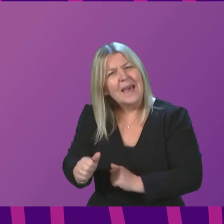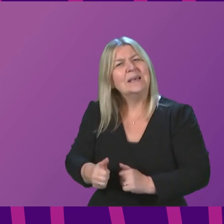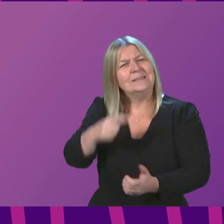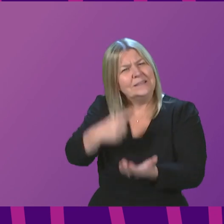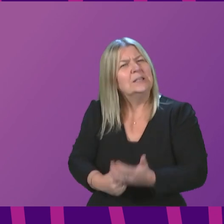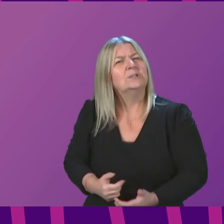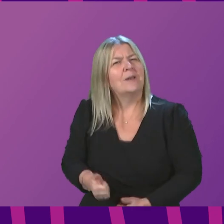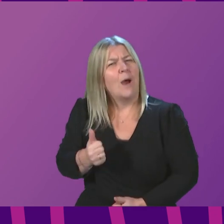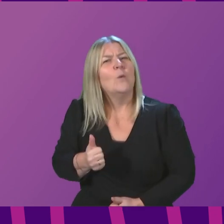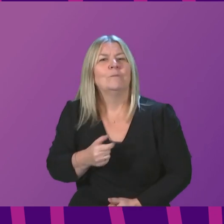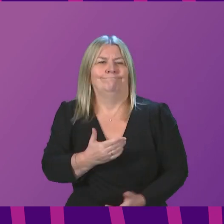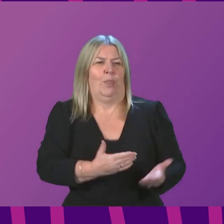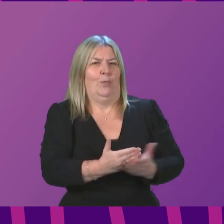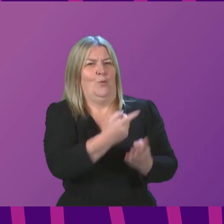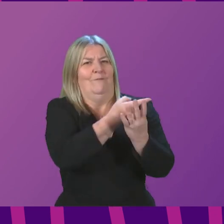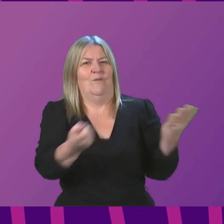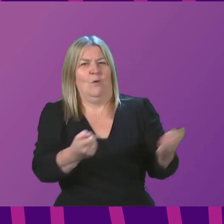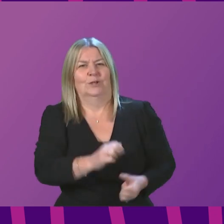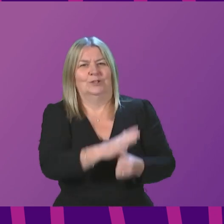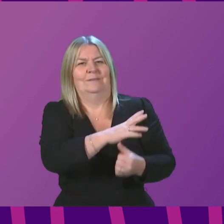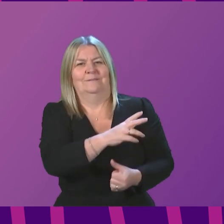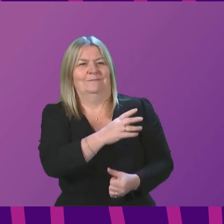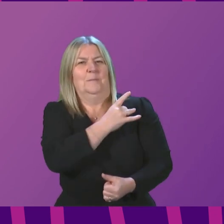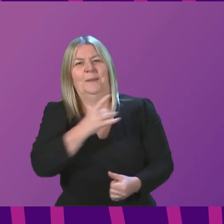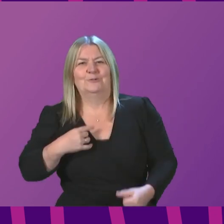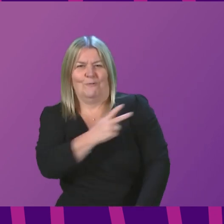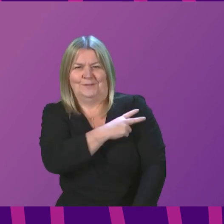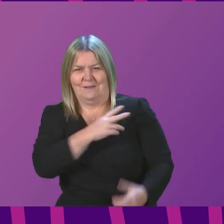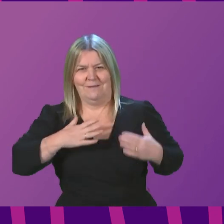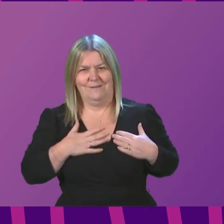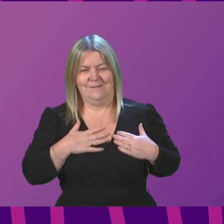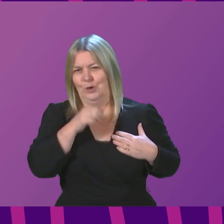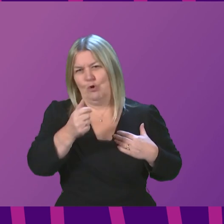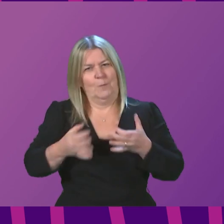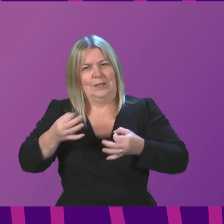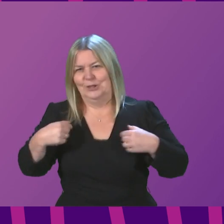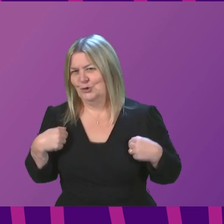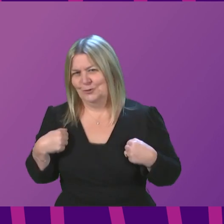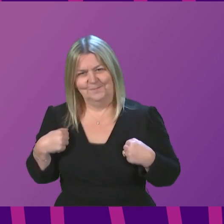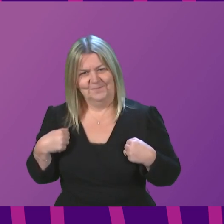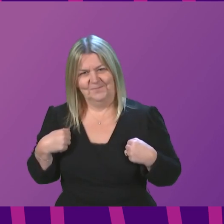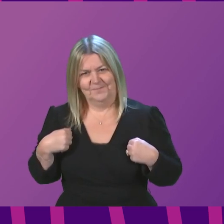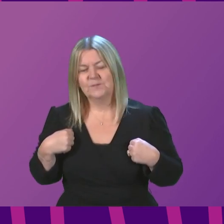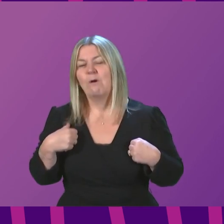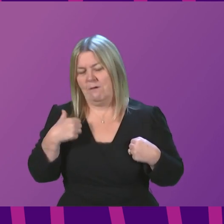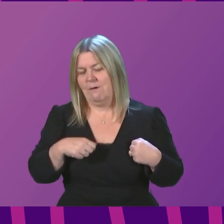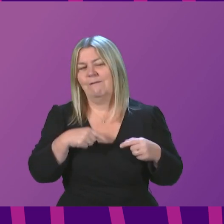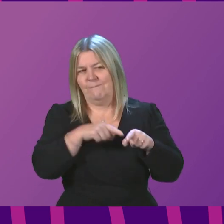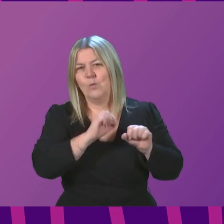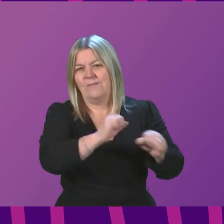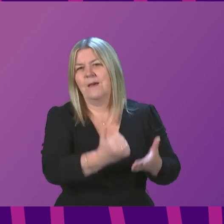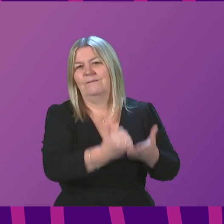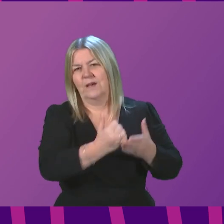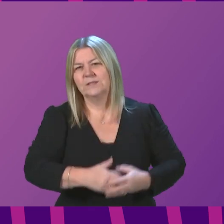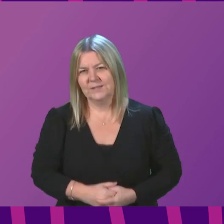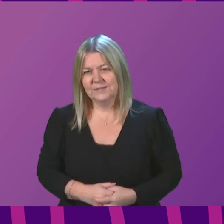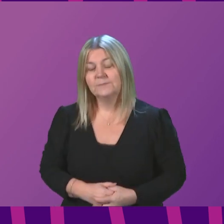clinical advisors, not by politicians. I will continue to listen carefully to what they say. The point about the speed of access to